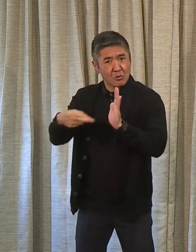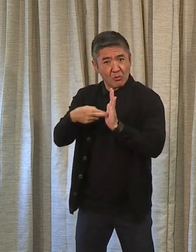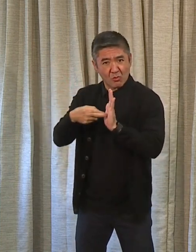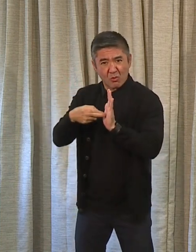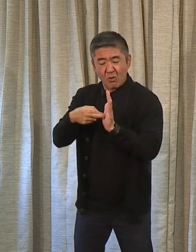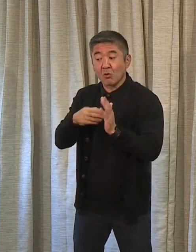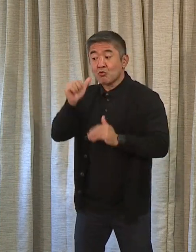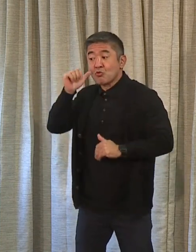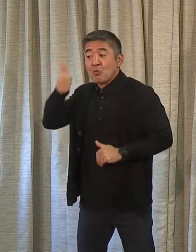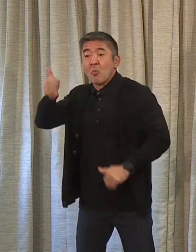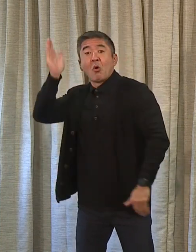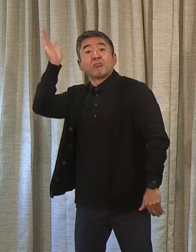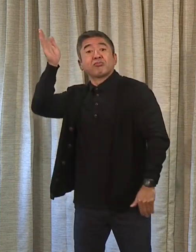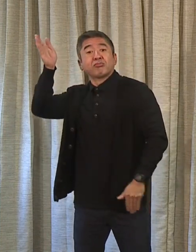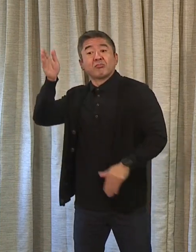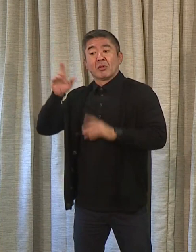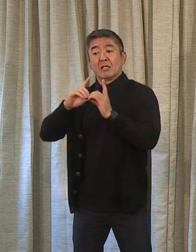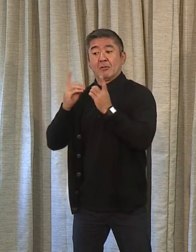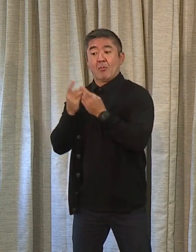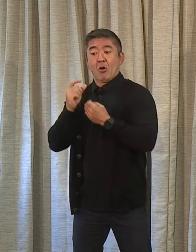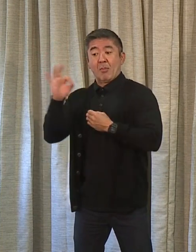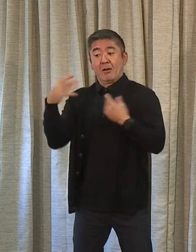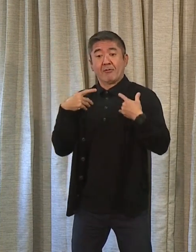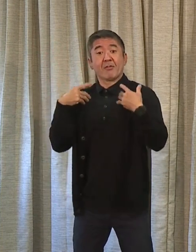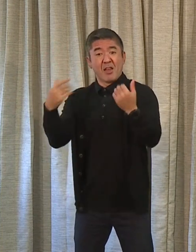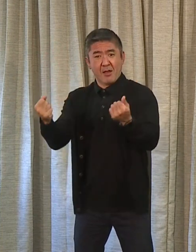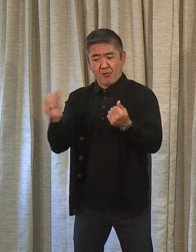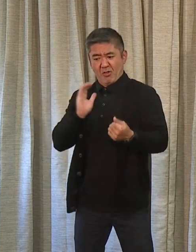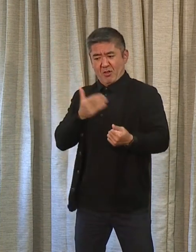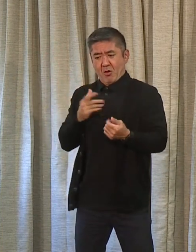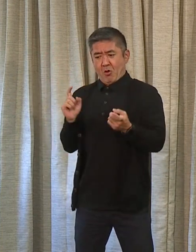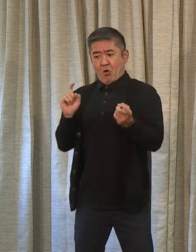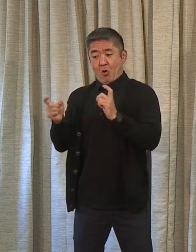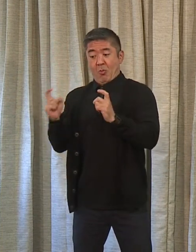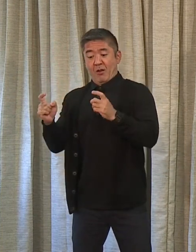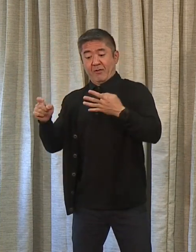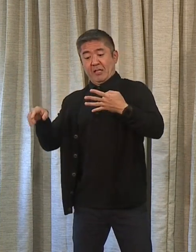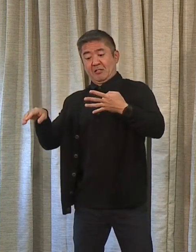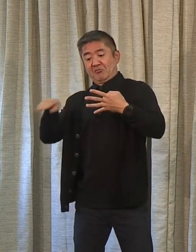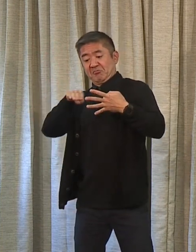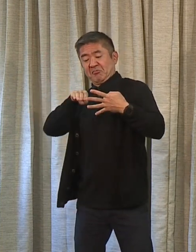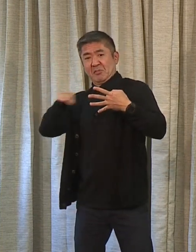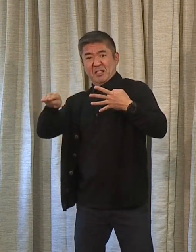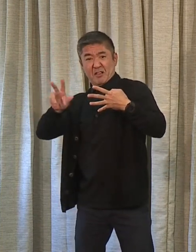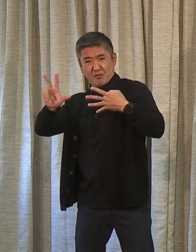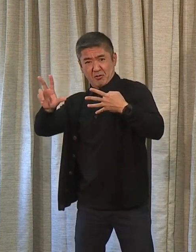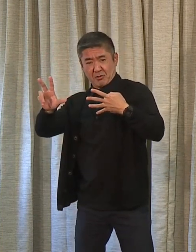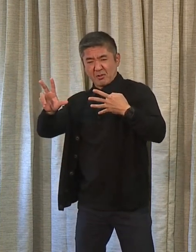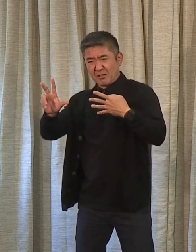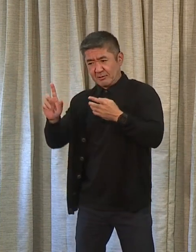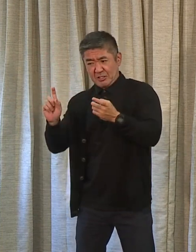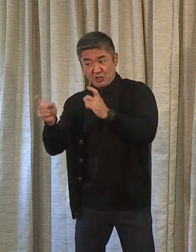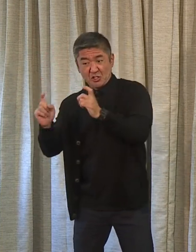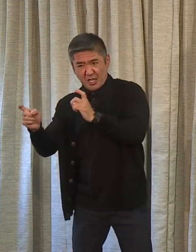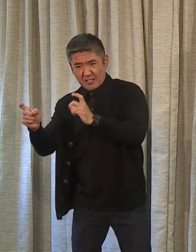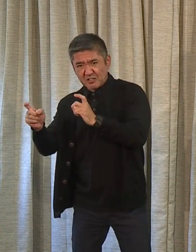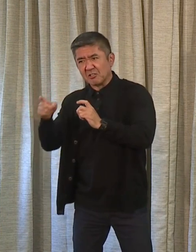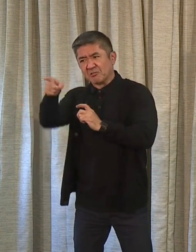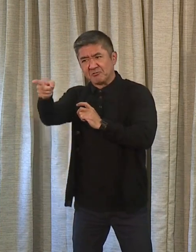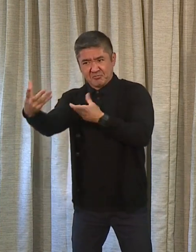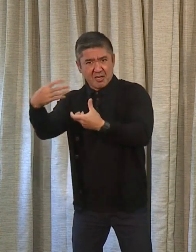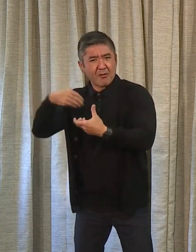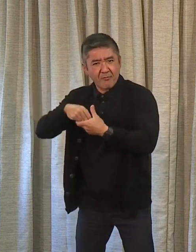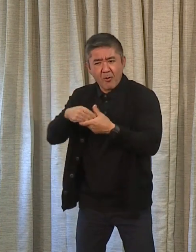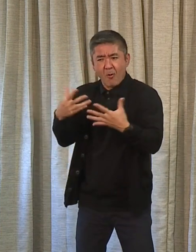going to present tomorrow to the Department of Health in our modifications of Tier 3 and what we hope to be able to put forth here and certainly get